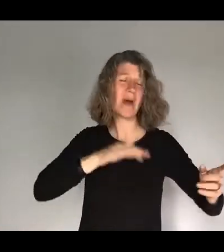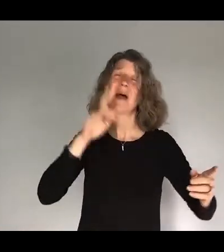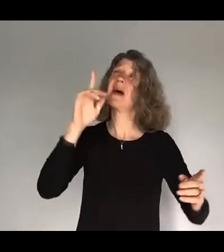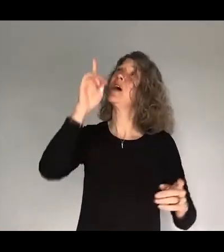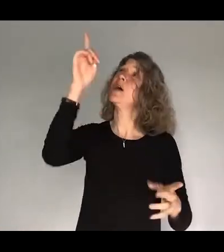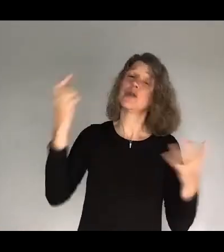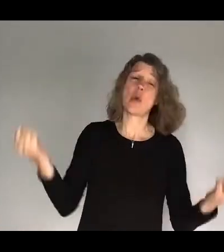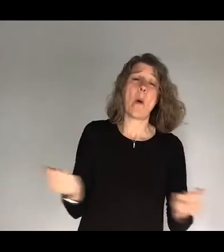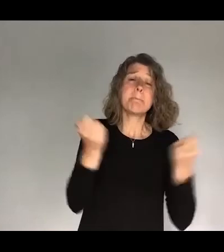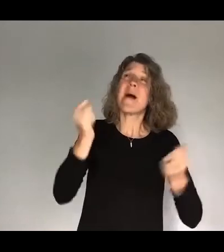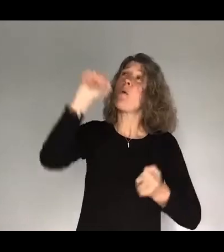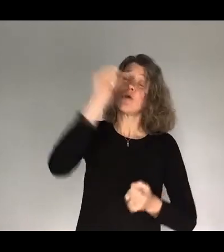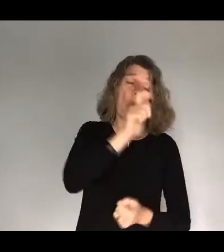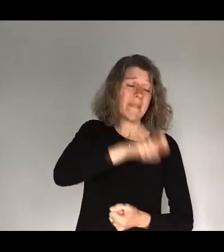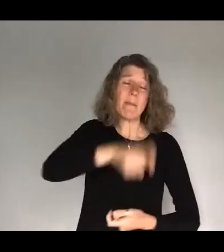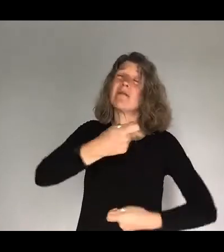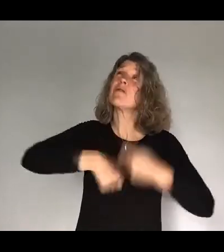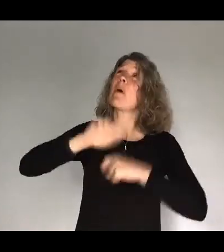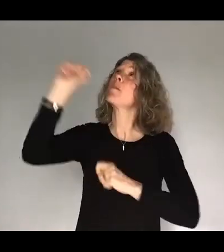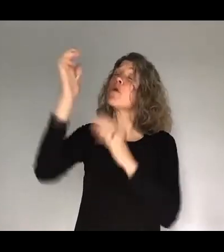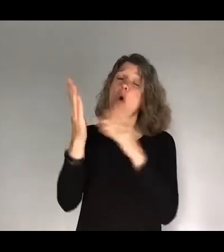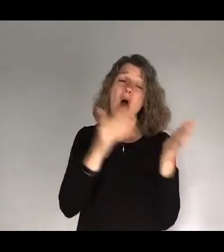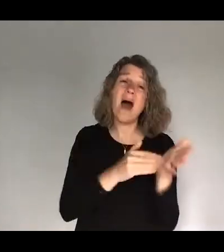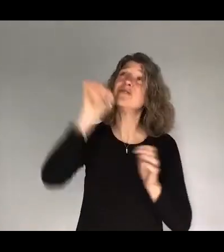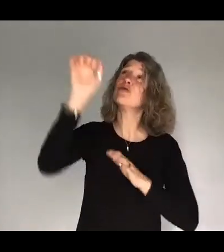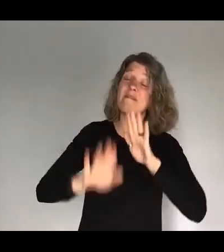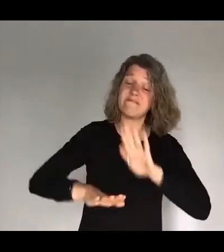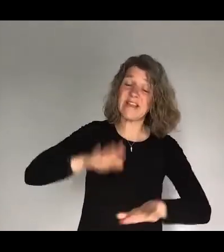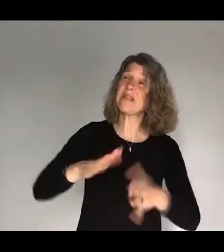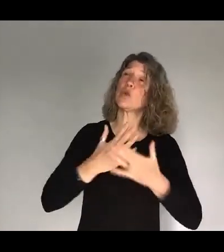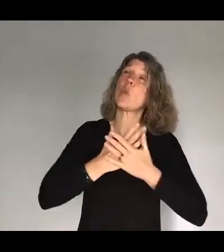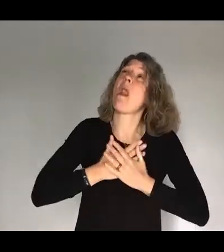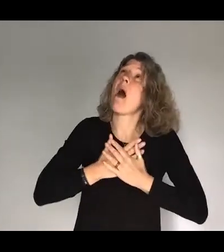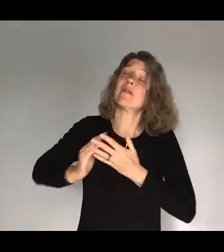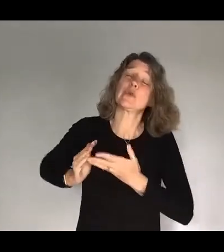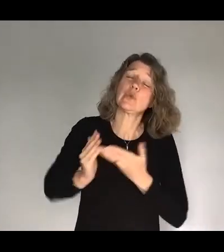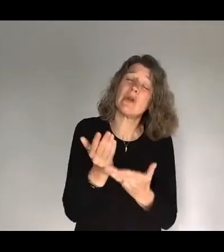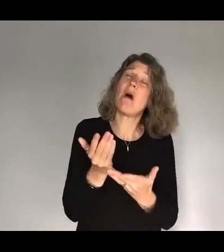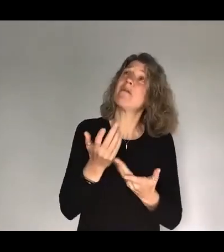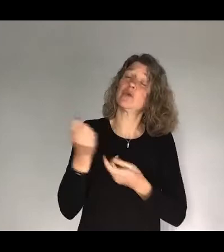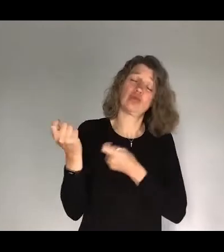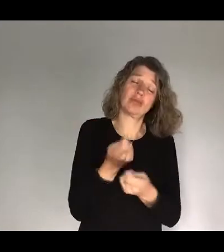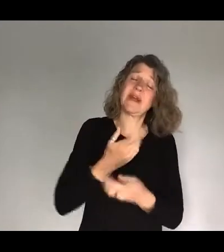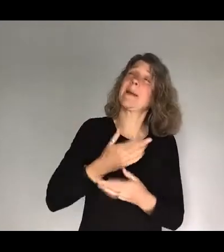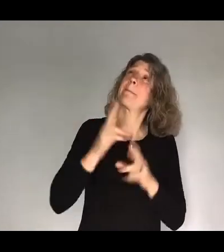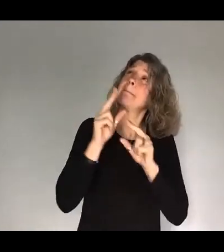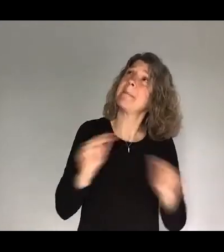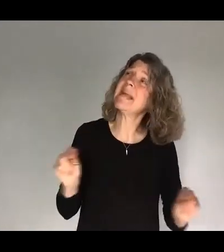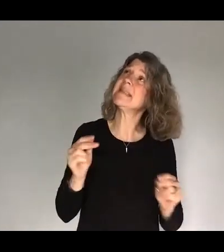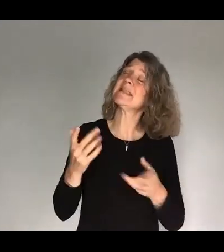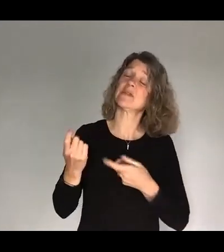hands and your feet, to love and to serve, to be people of peace, people of healing and people of hope in a